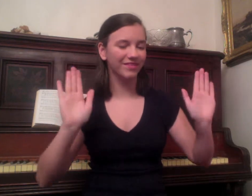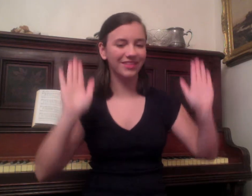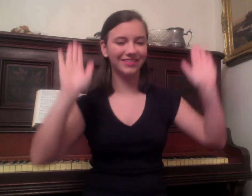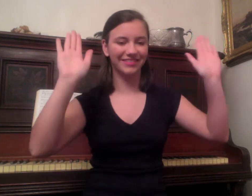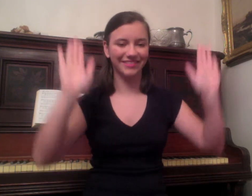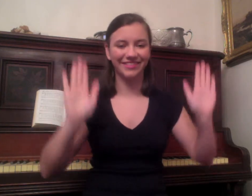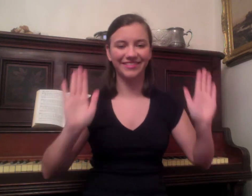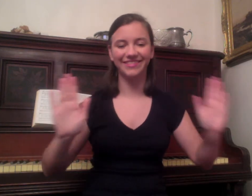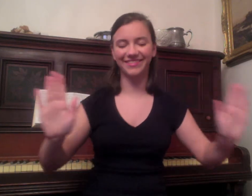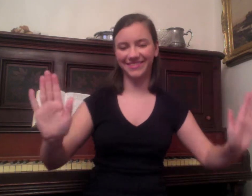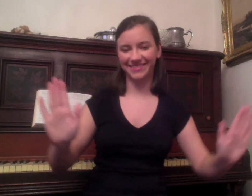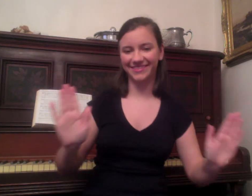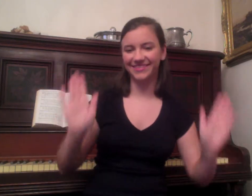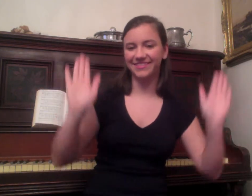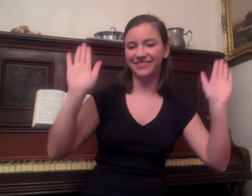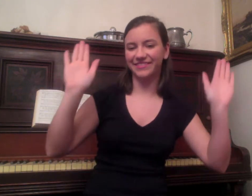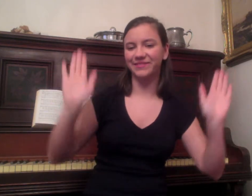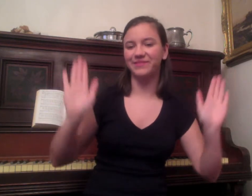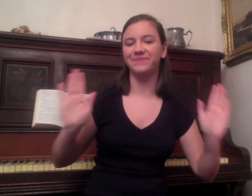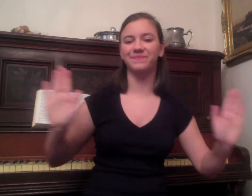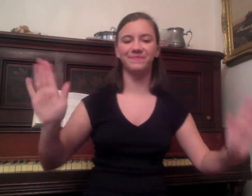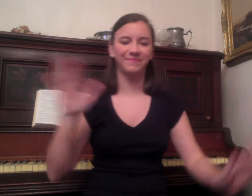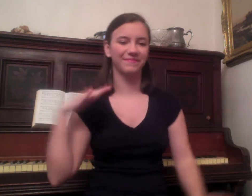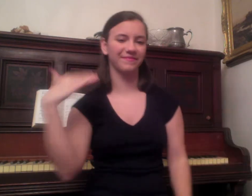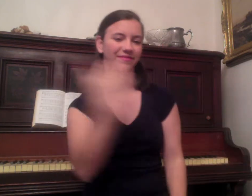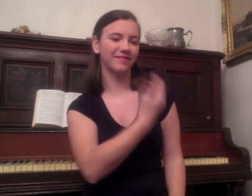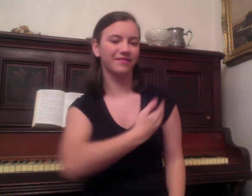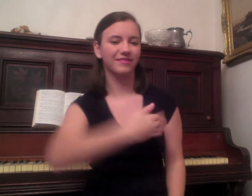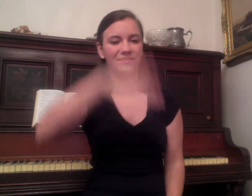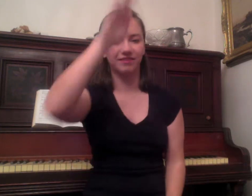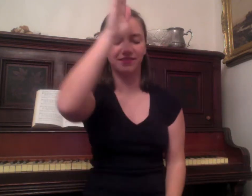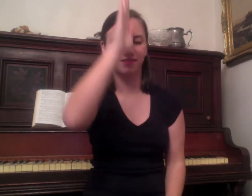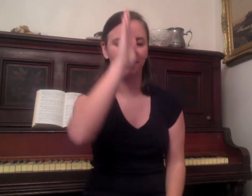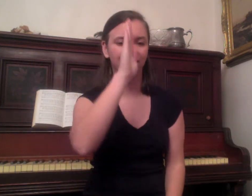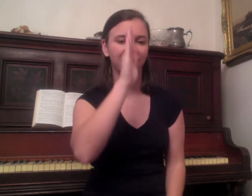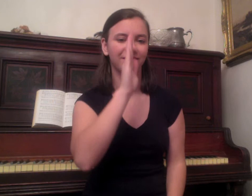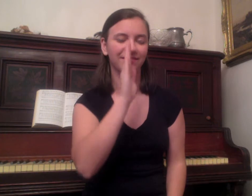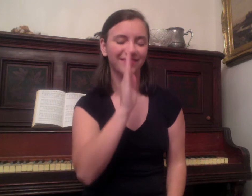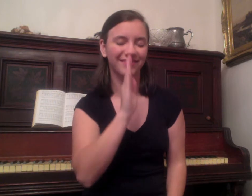how great is our God.